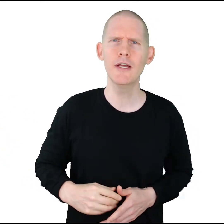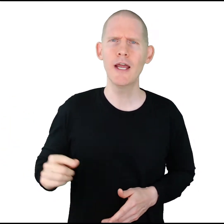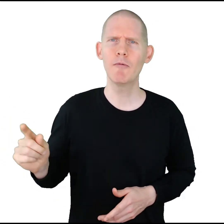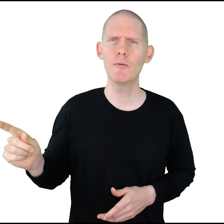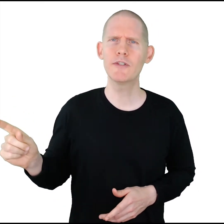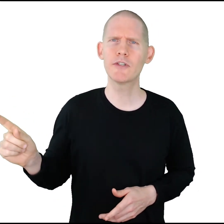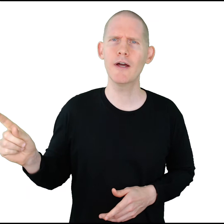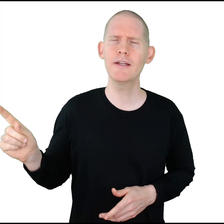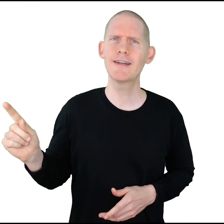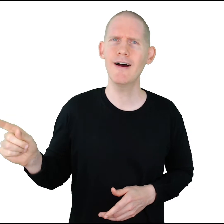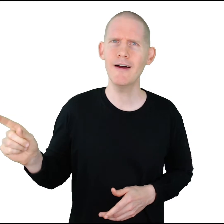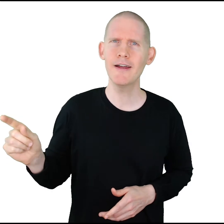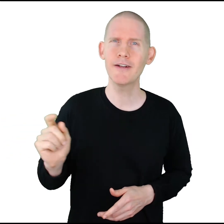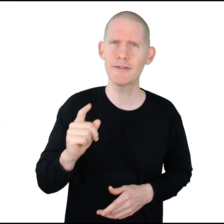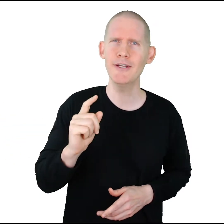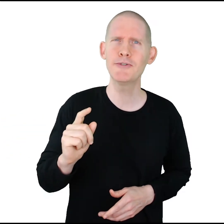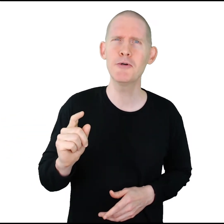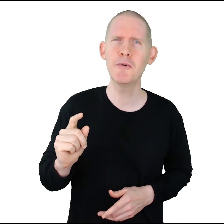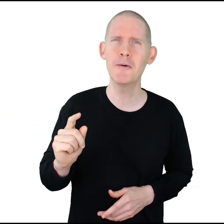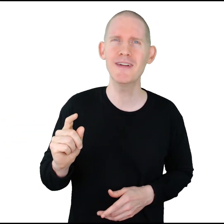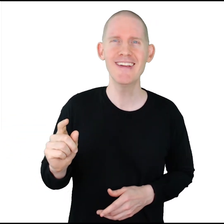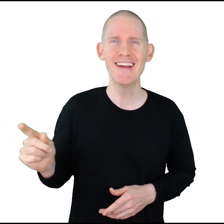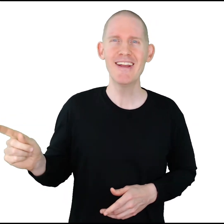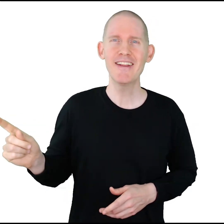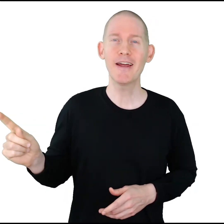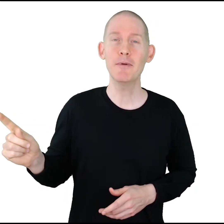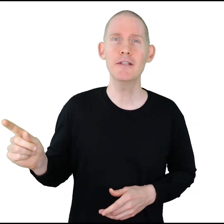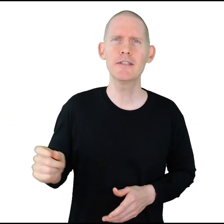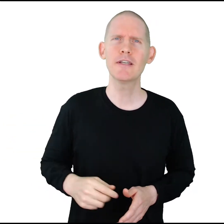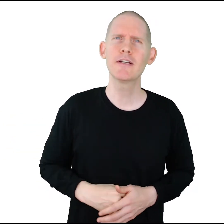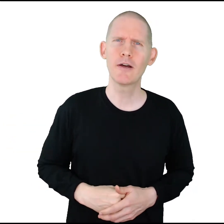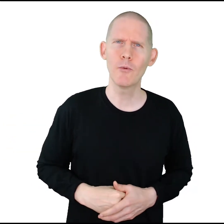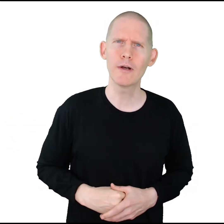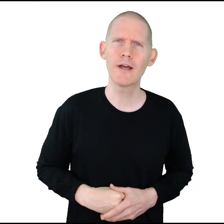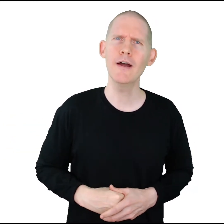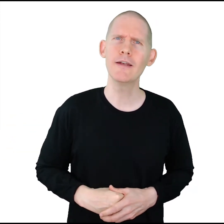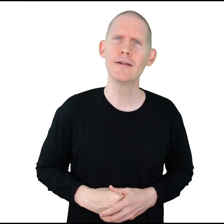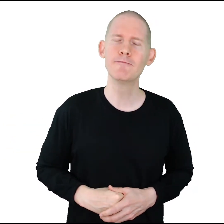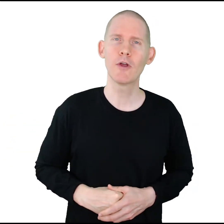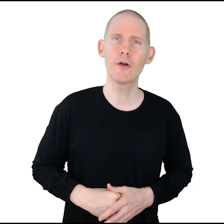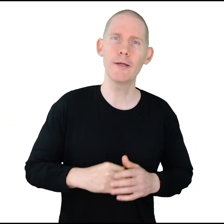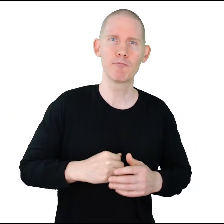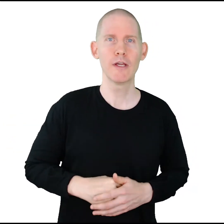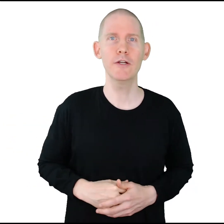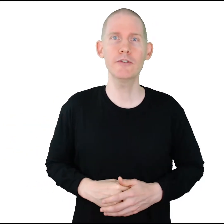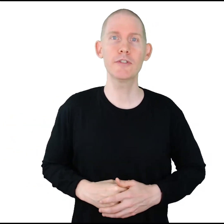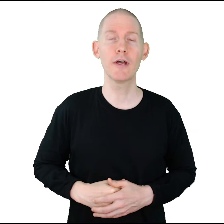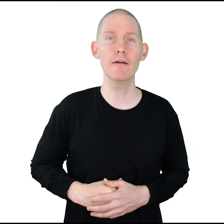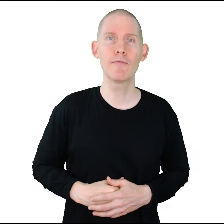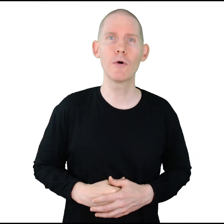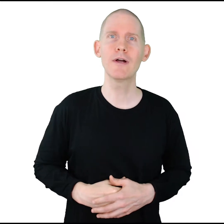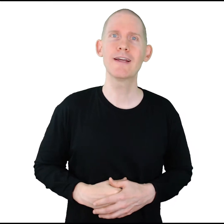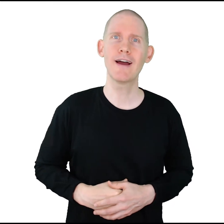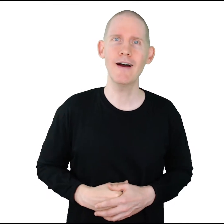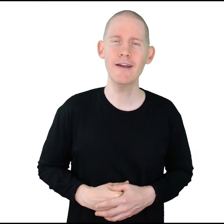and when we sign kind, I'll teach you in a moment, that means what kind. Okay, here's the sign for kind.